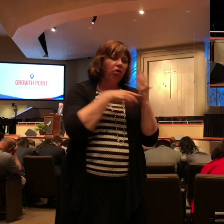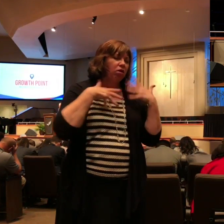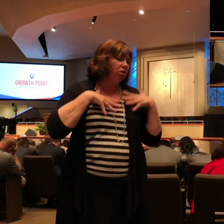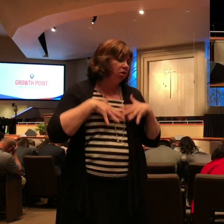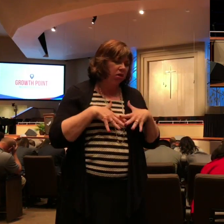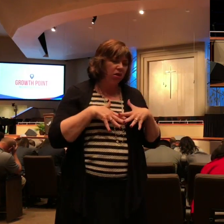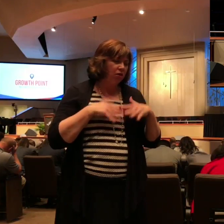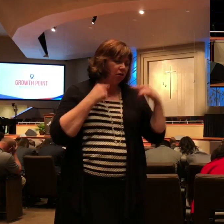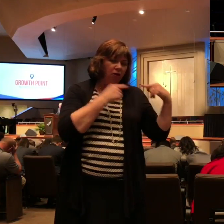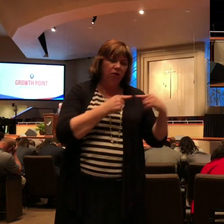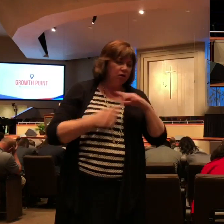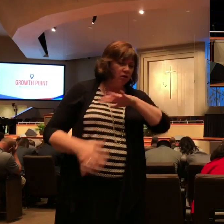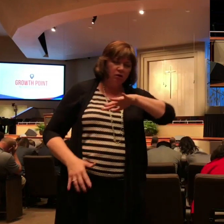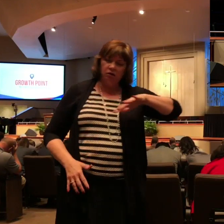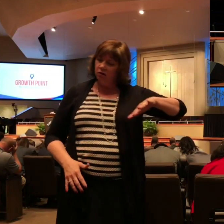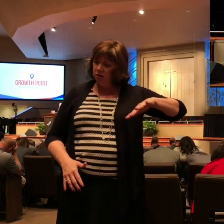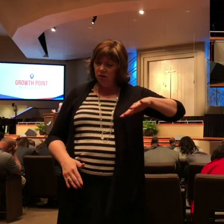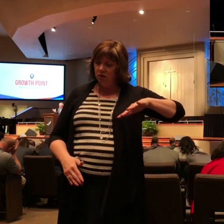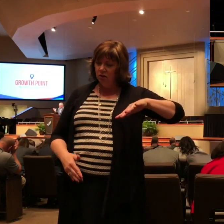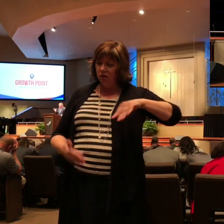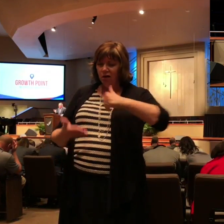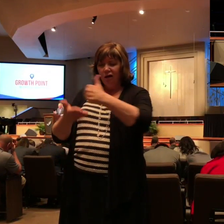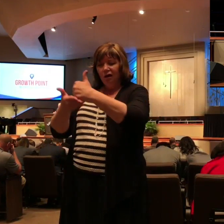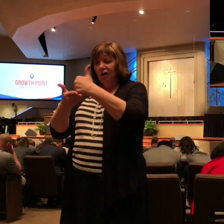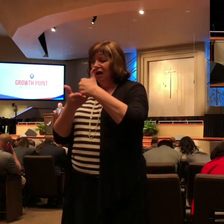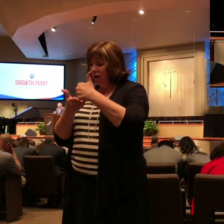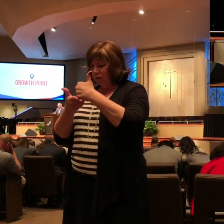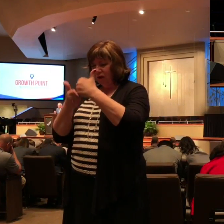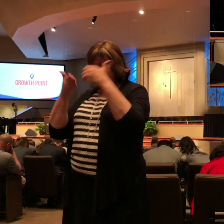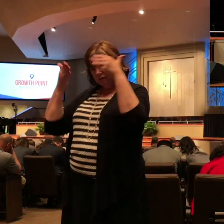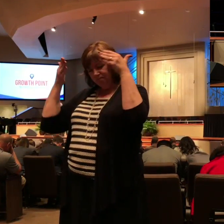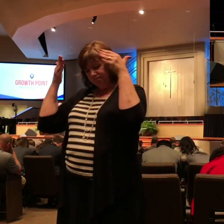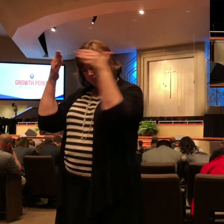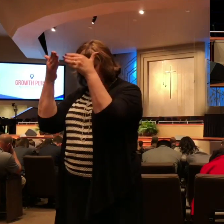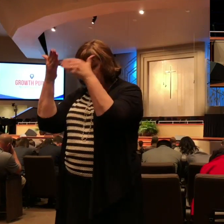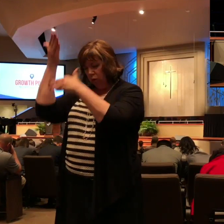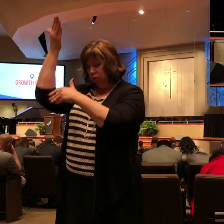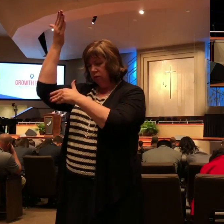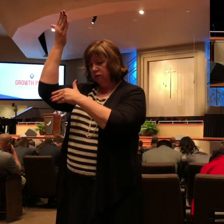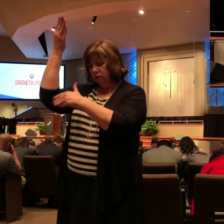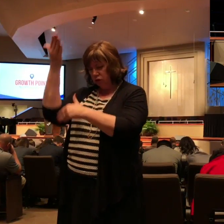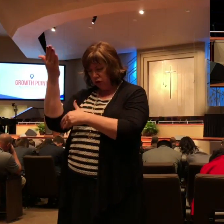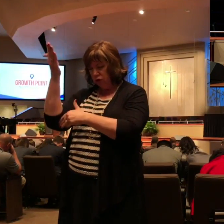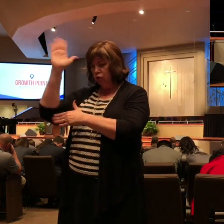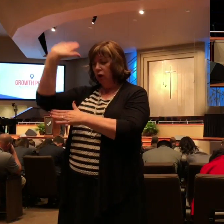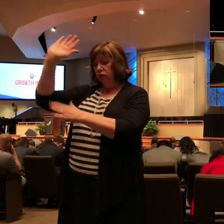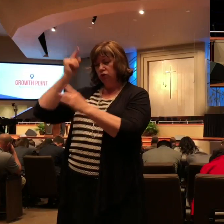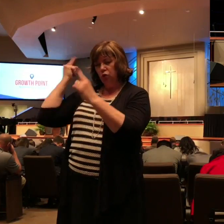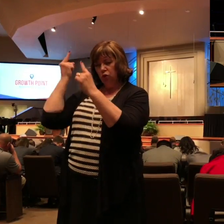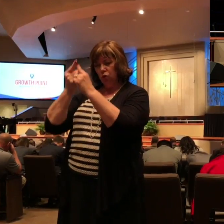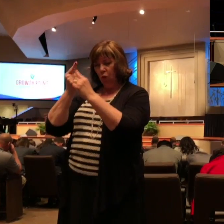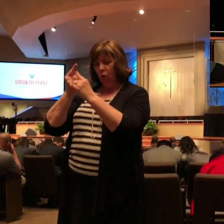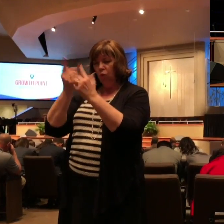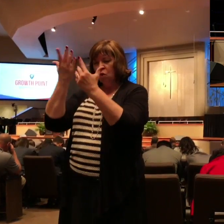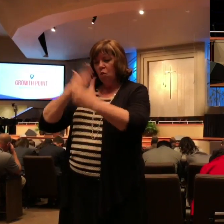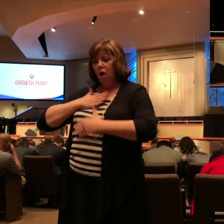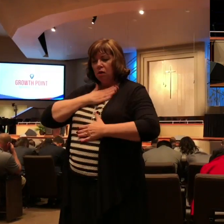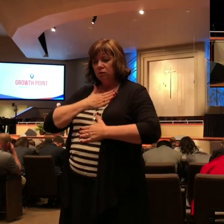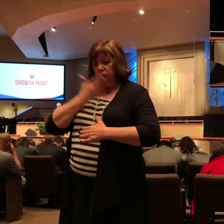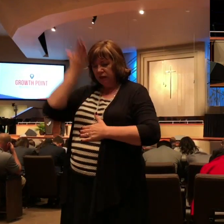the envy and strife but may we stay mission focused pleasing Christ sharing the